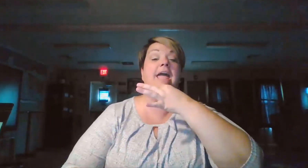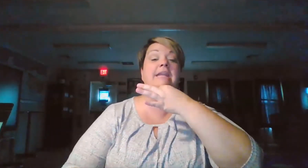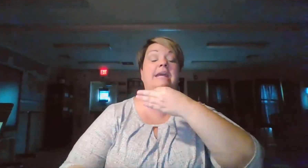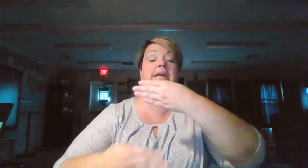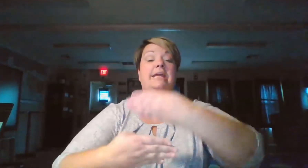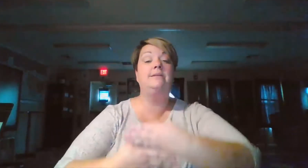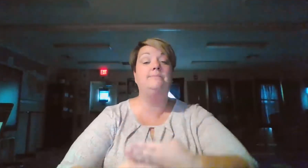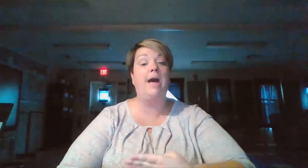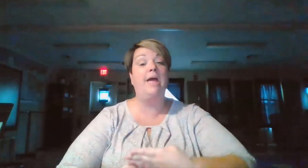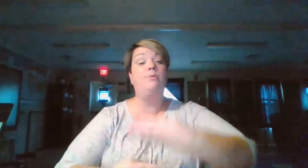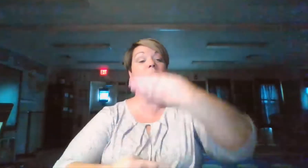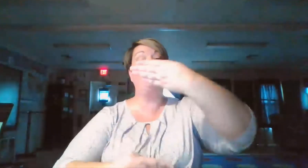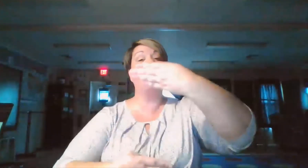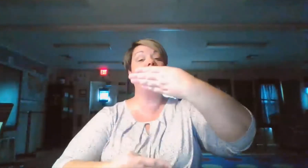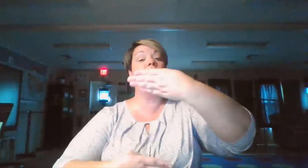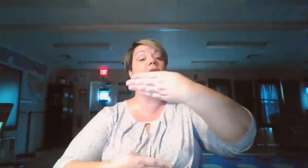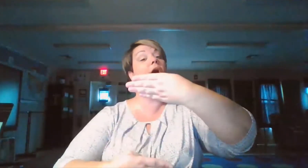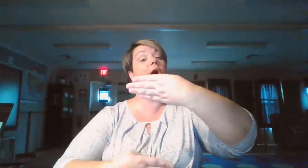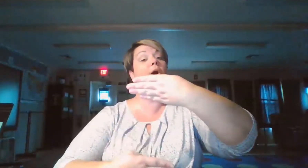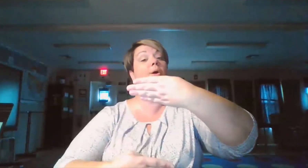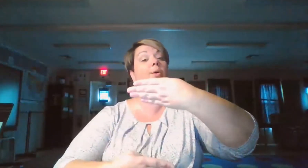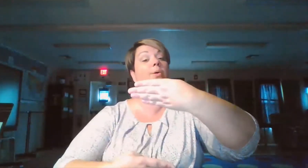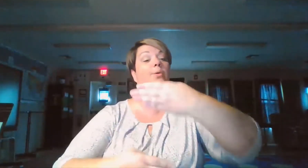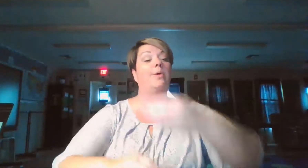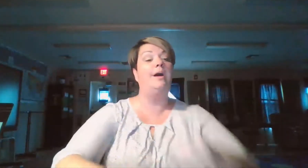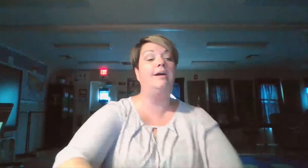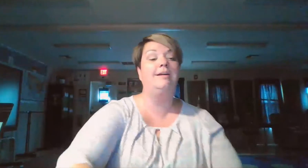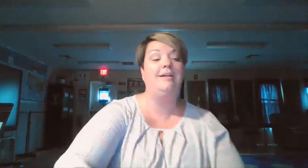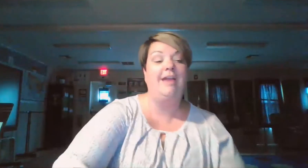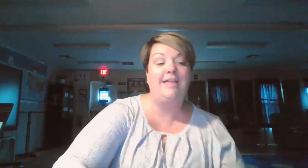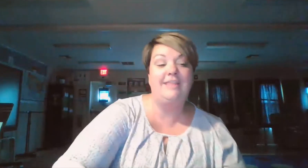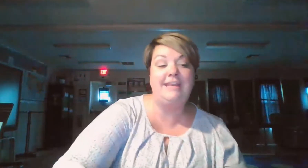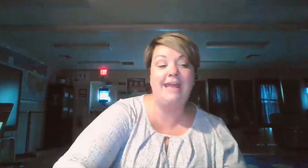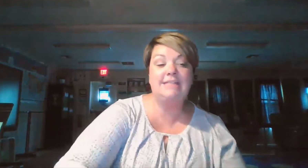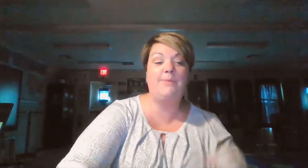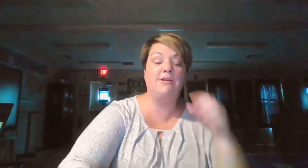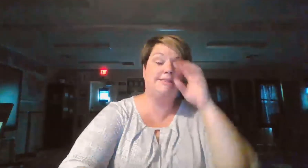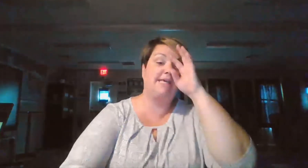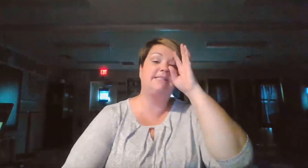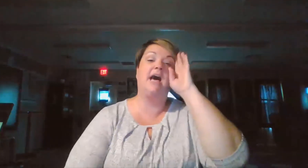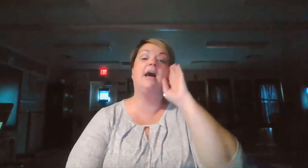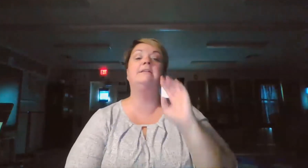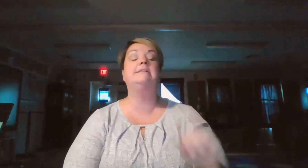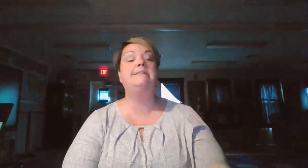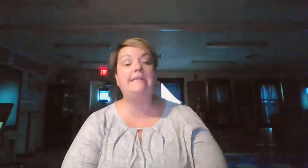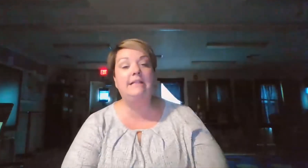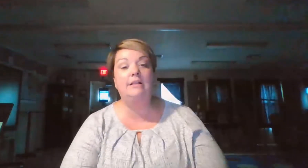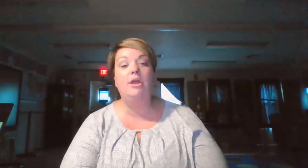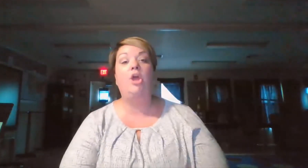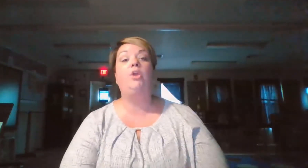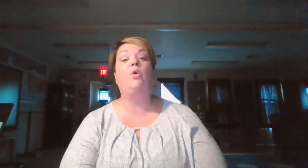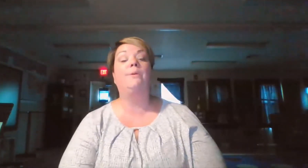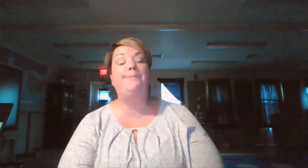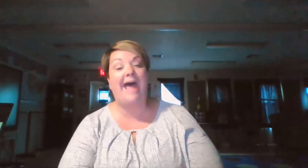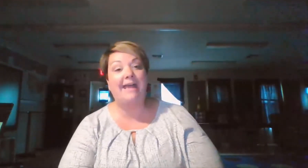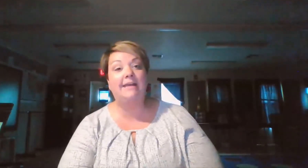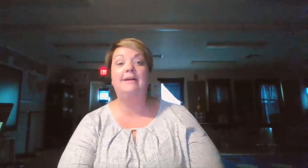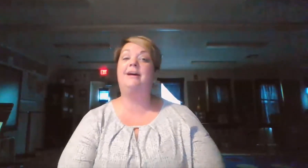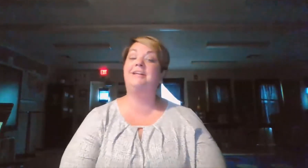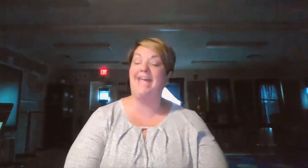in my window. And the next part says, until you're back again.